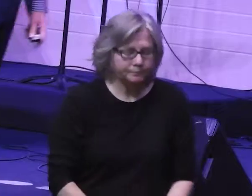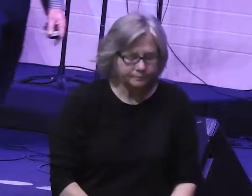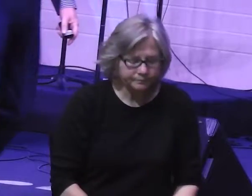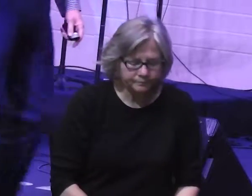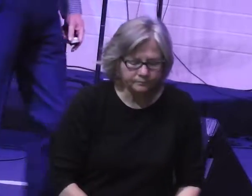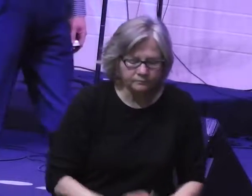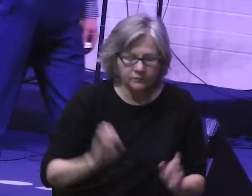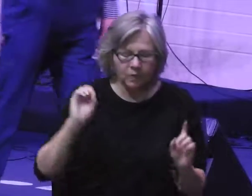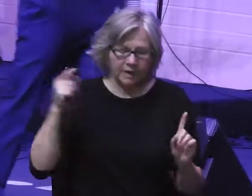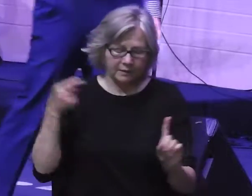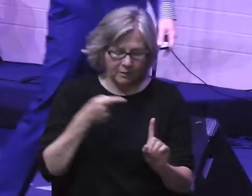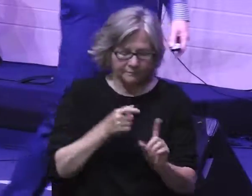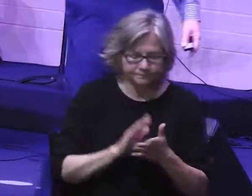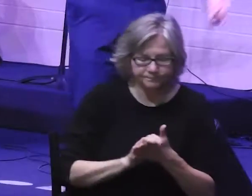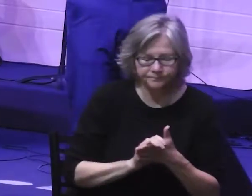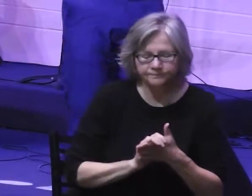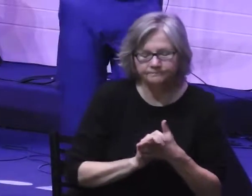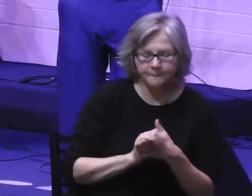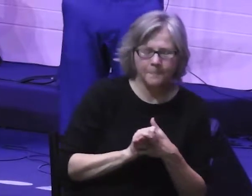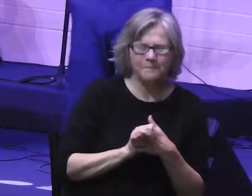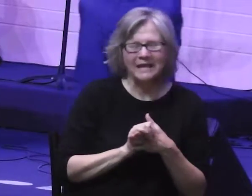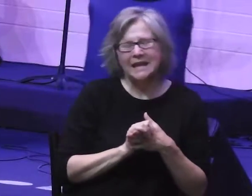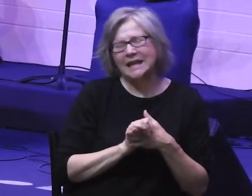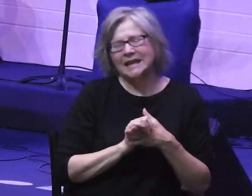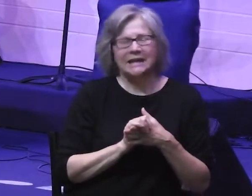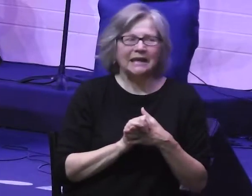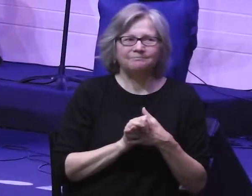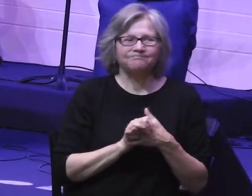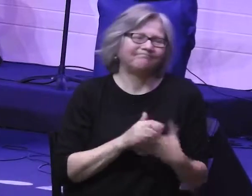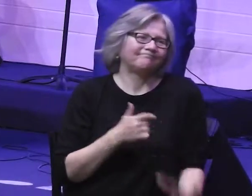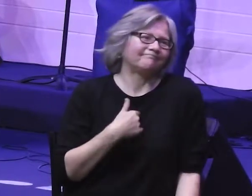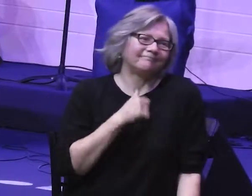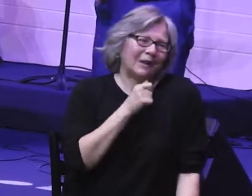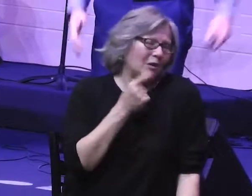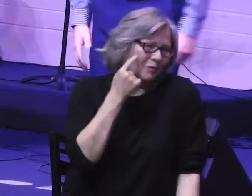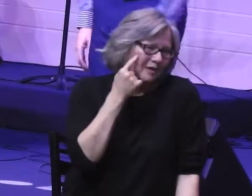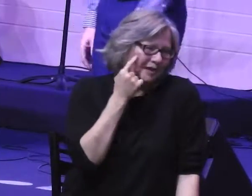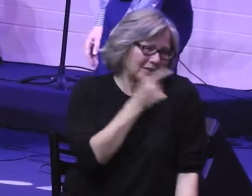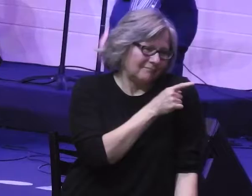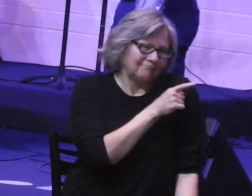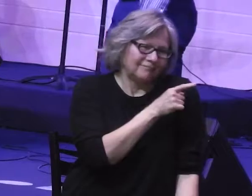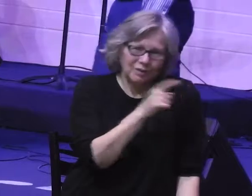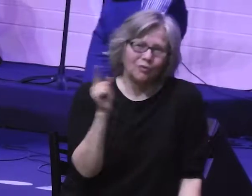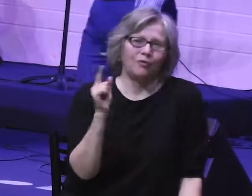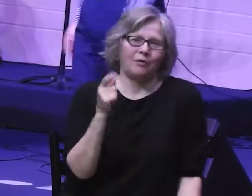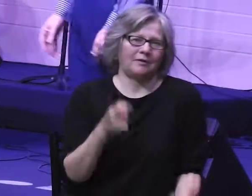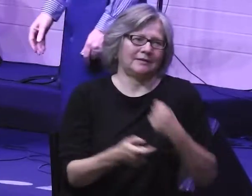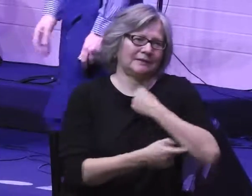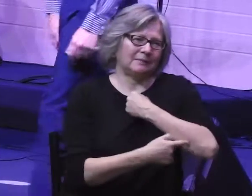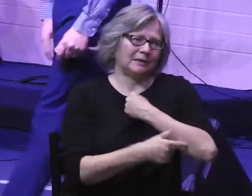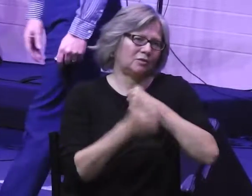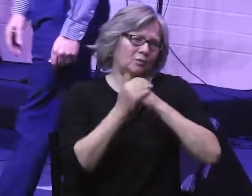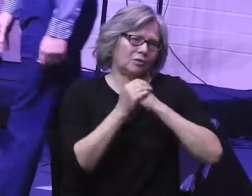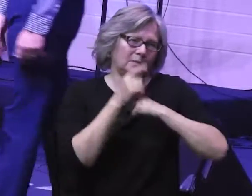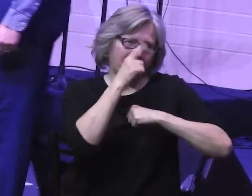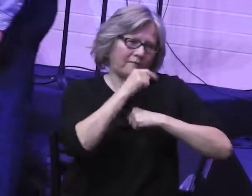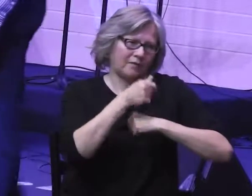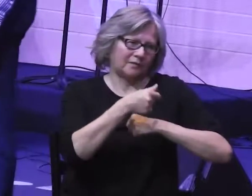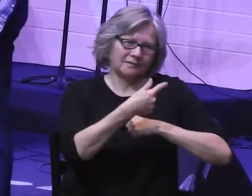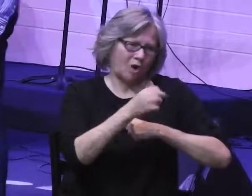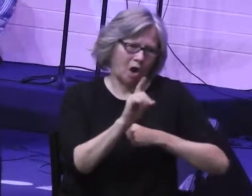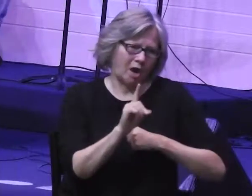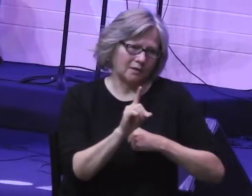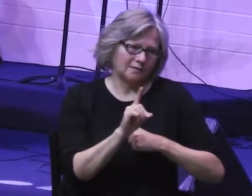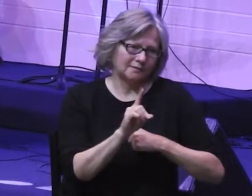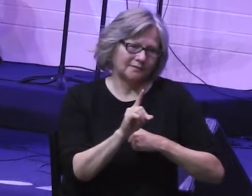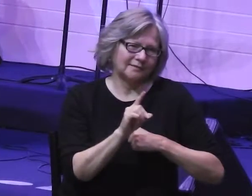Now, I kind of doubt that many of you are tempted to worship false gods like these because I know